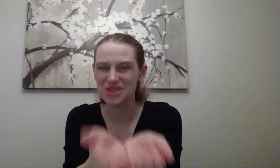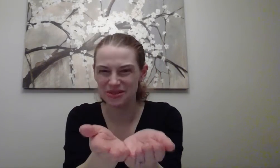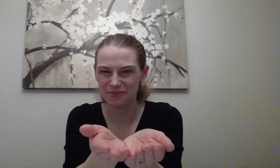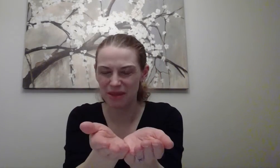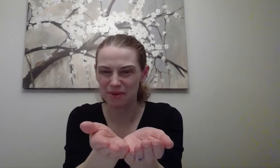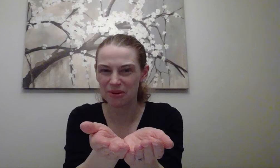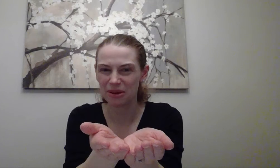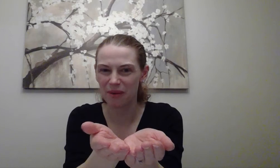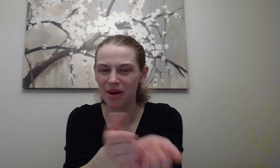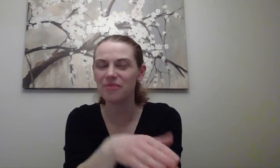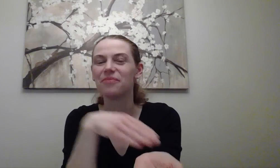Newspaper. Pull it apart.